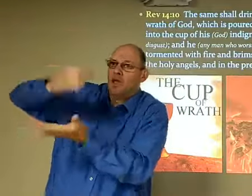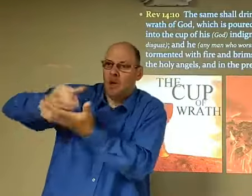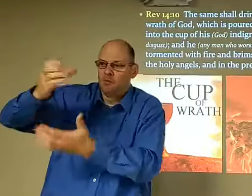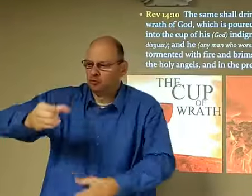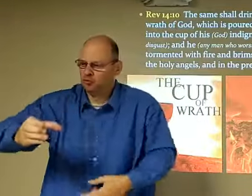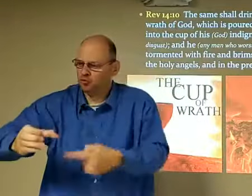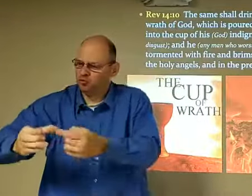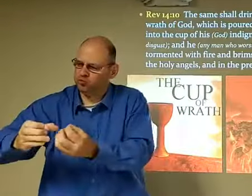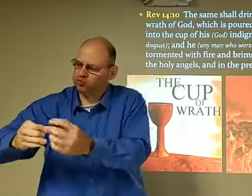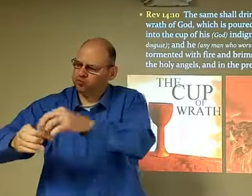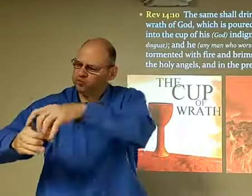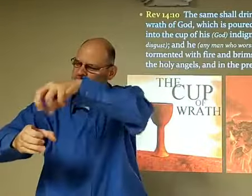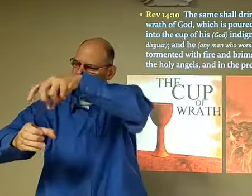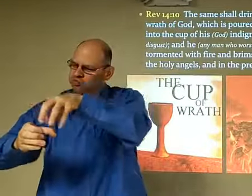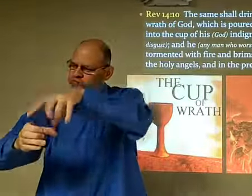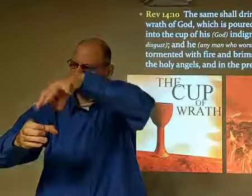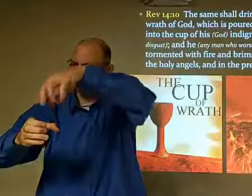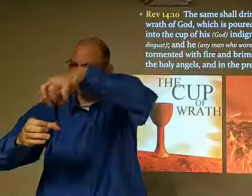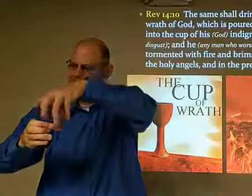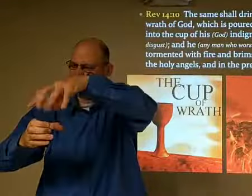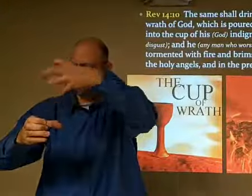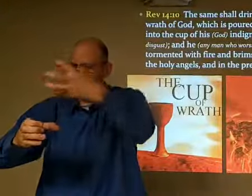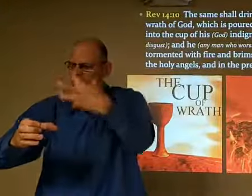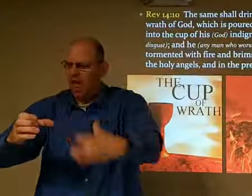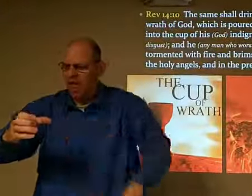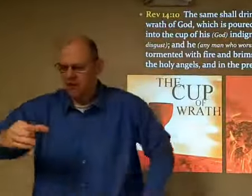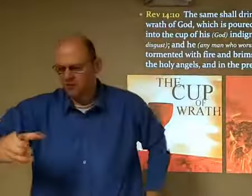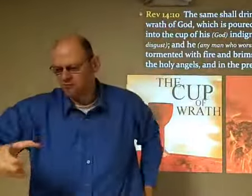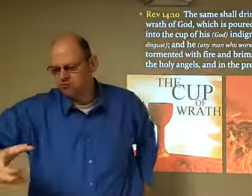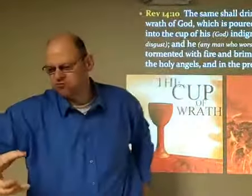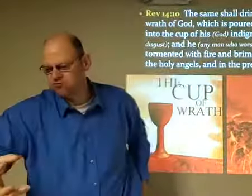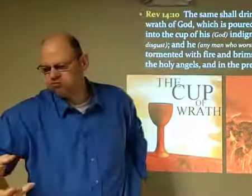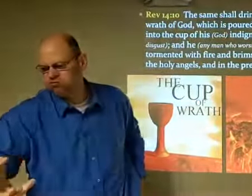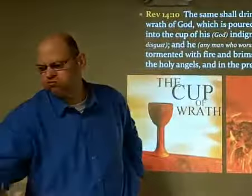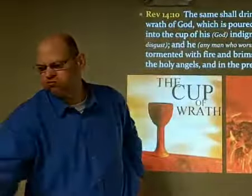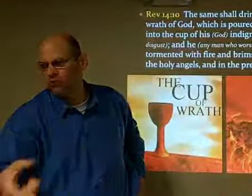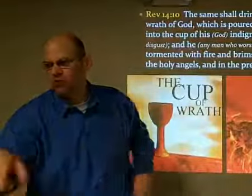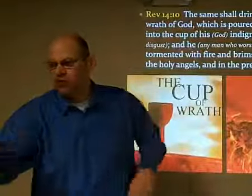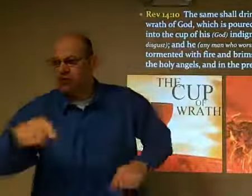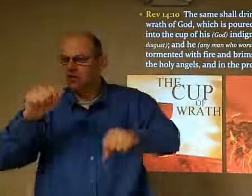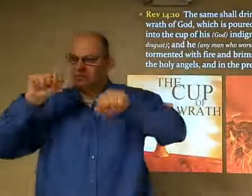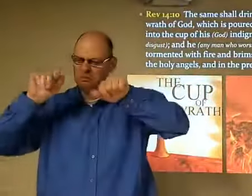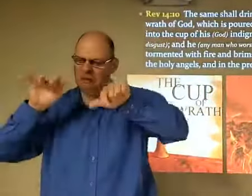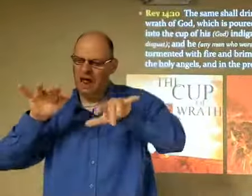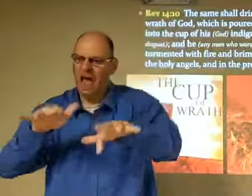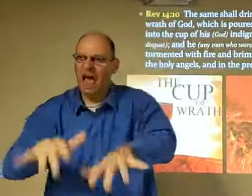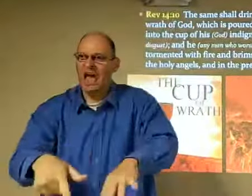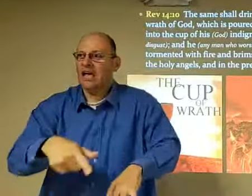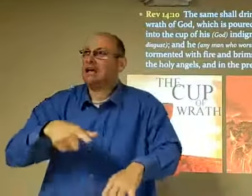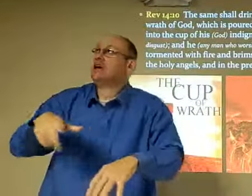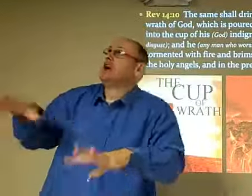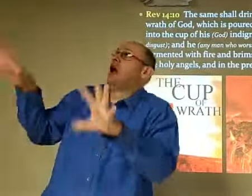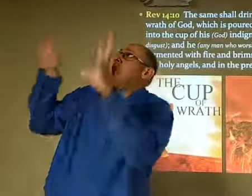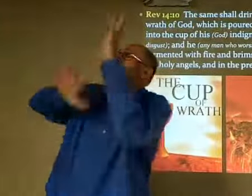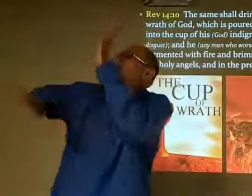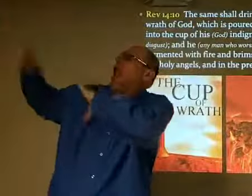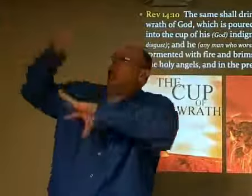It's, you know, spiritually it's, you know, they're not drinking actual cup, but it's being poured out on them. The wrath of God.